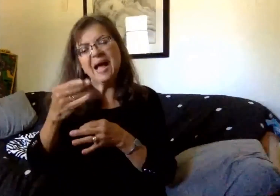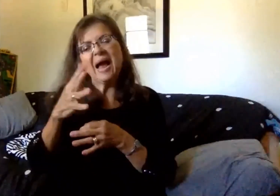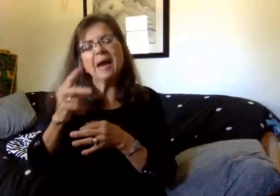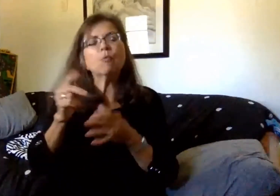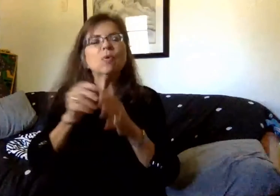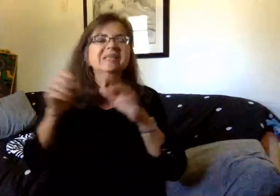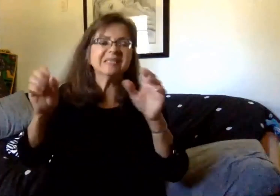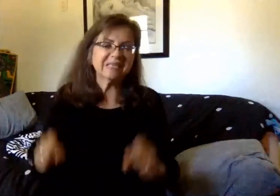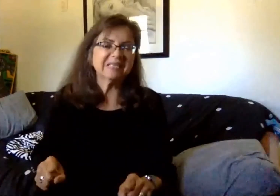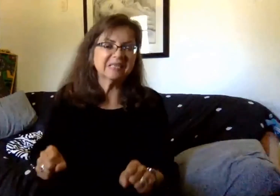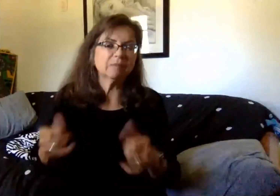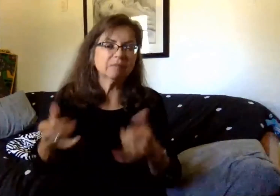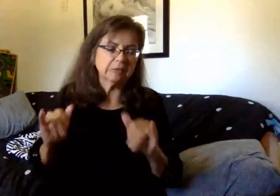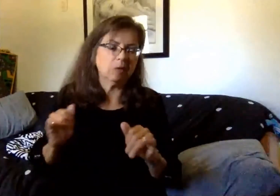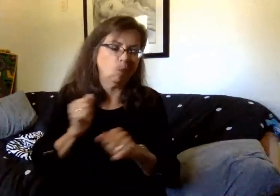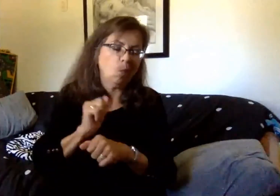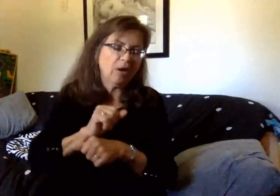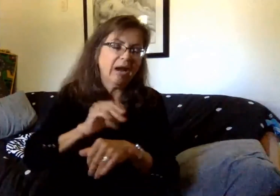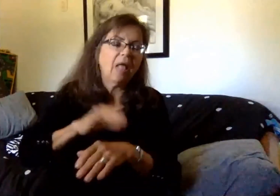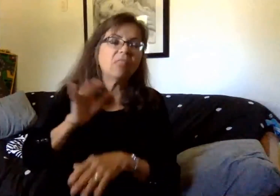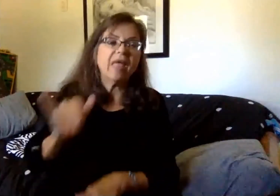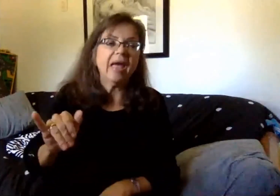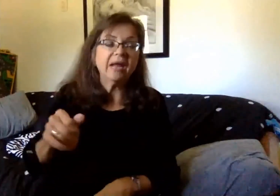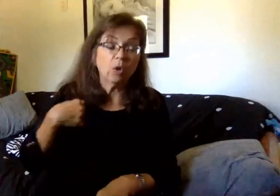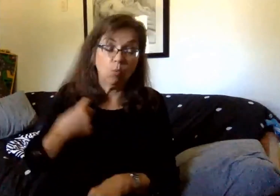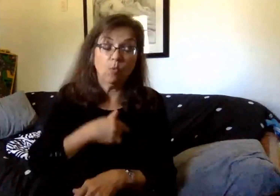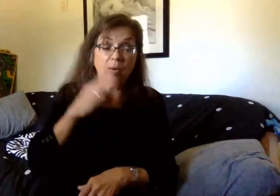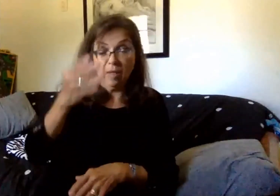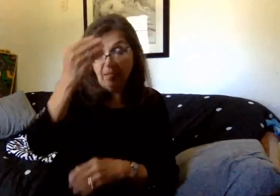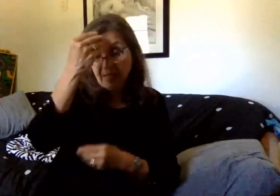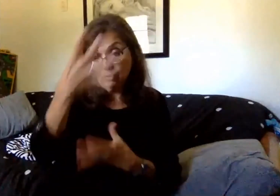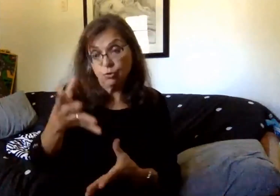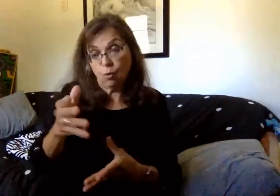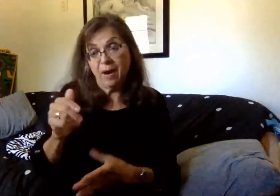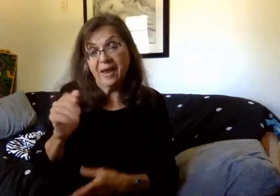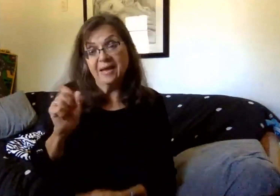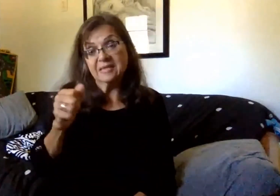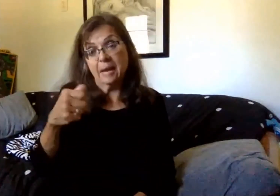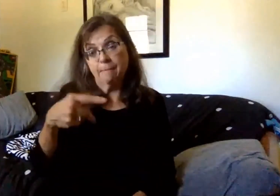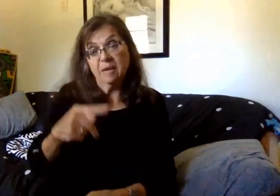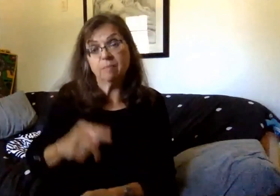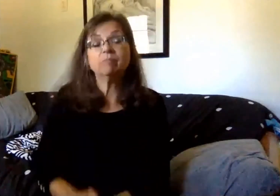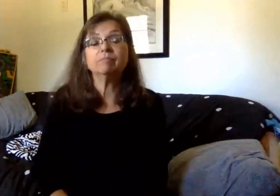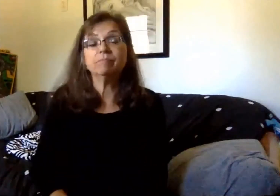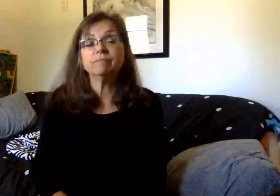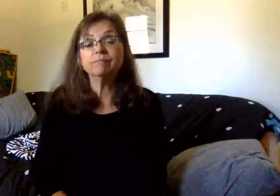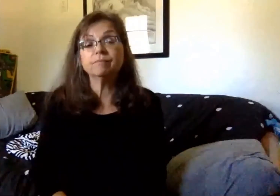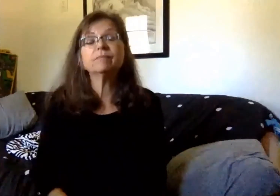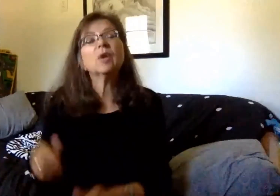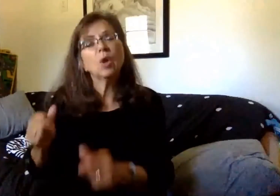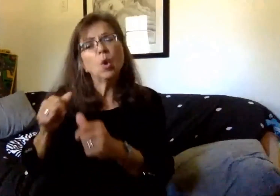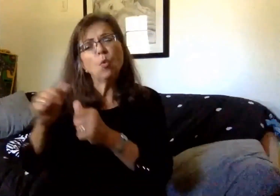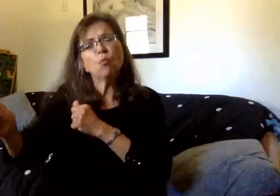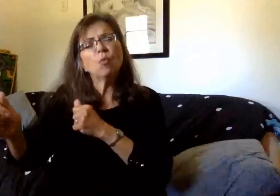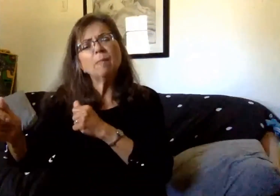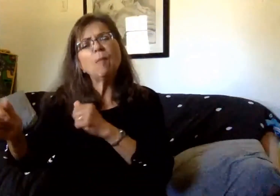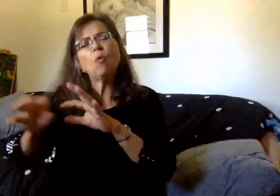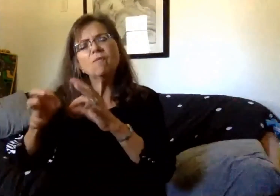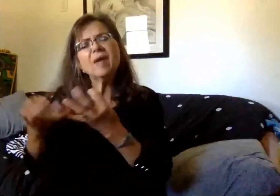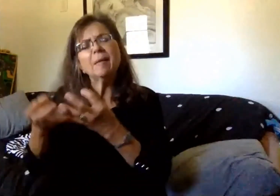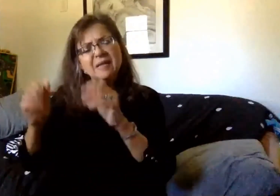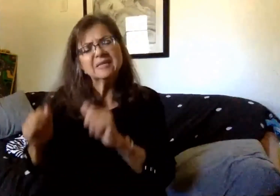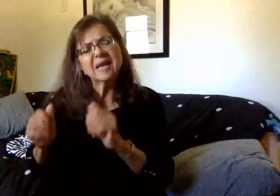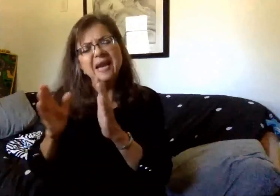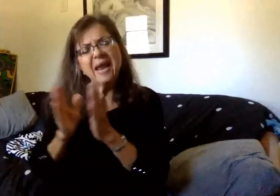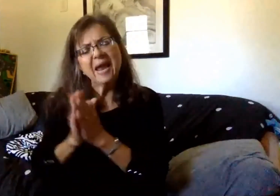student groupings. We will get these out as soon as possible. Will remote families be able to request bus transportation